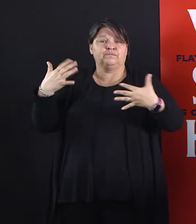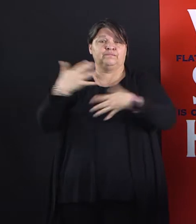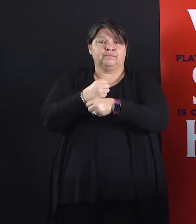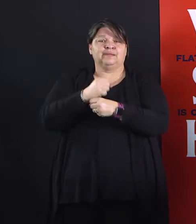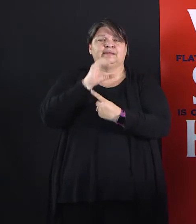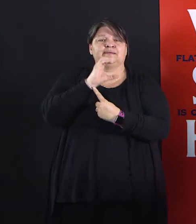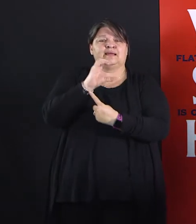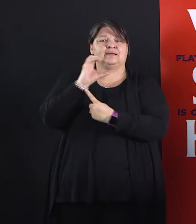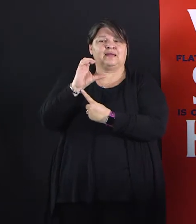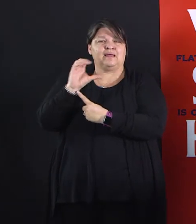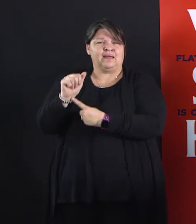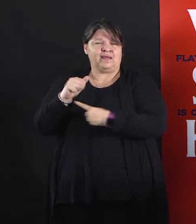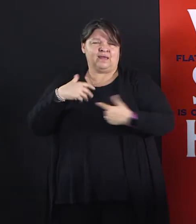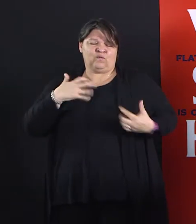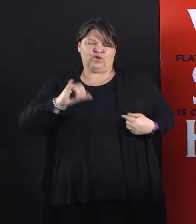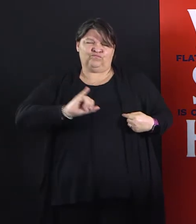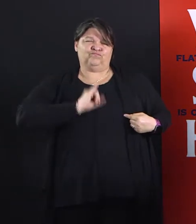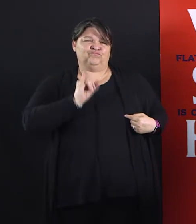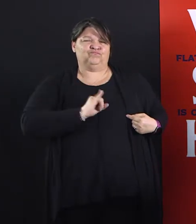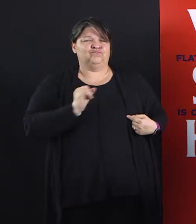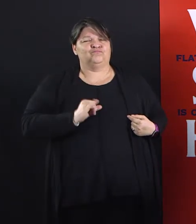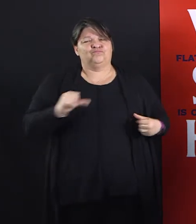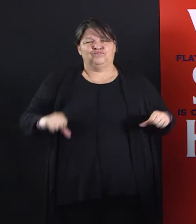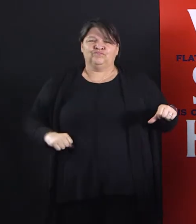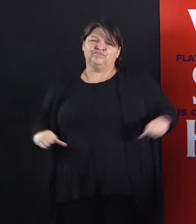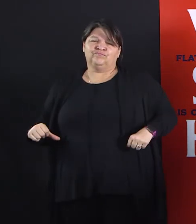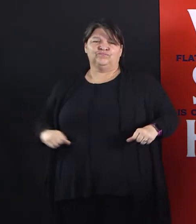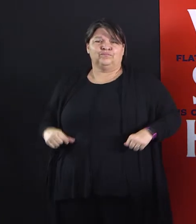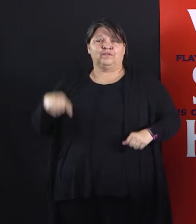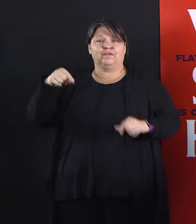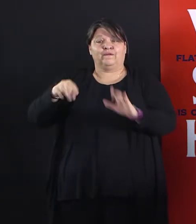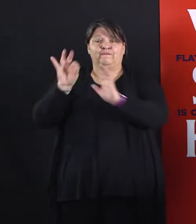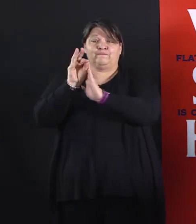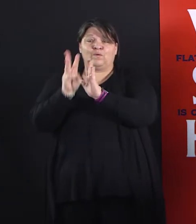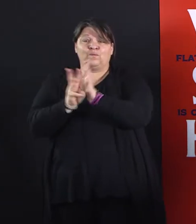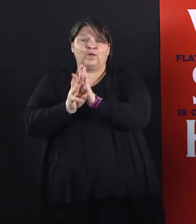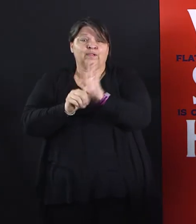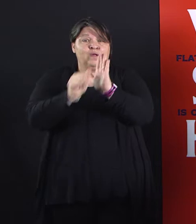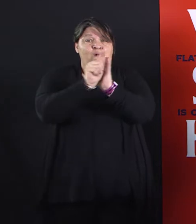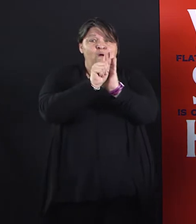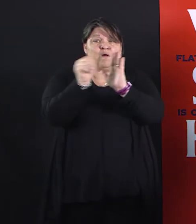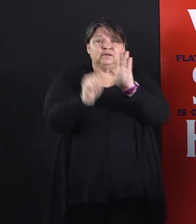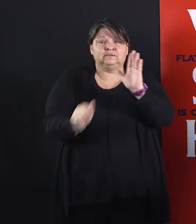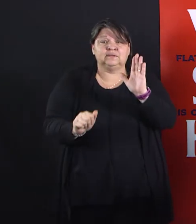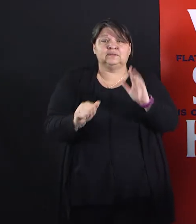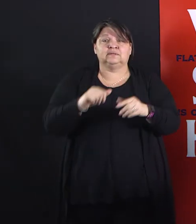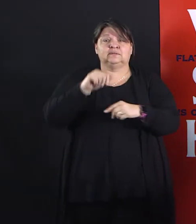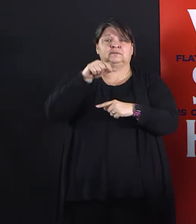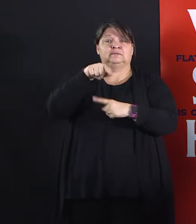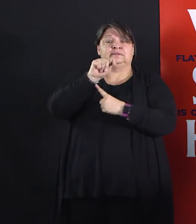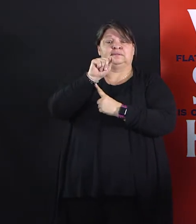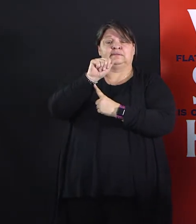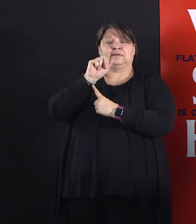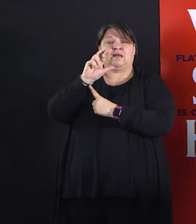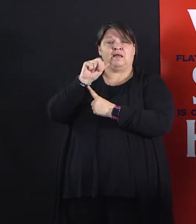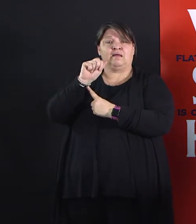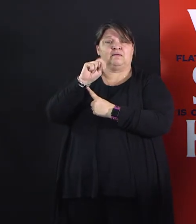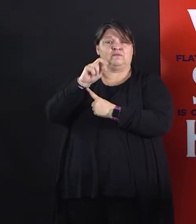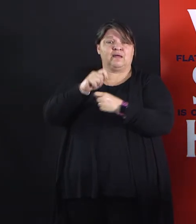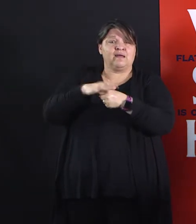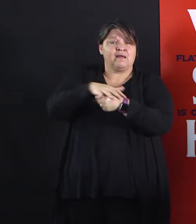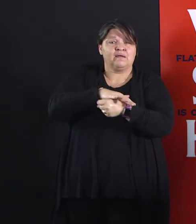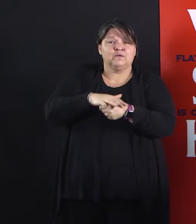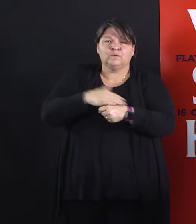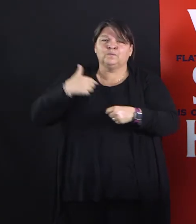Child care in Fort Worth, Arlington, and Tarrant County have remained open to provide child care to the children of essential workers. And we're really